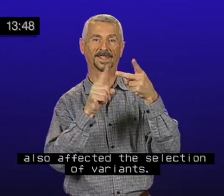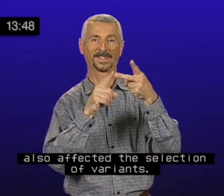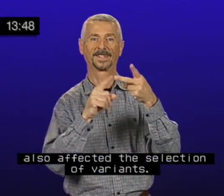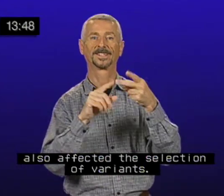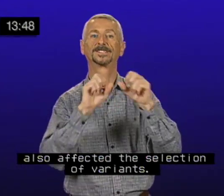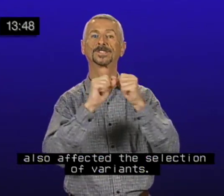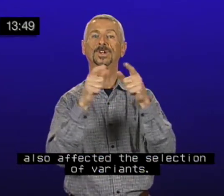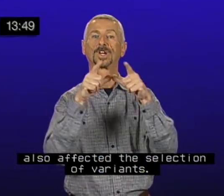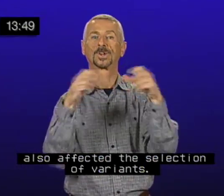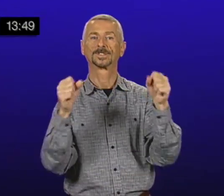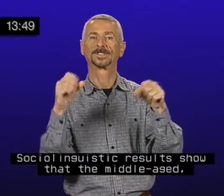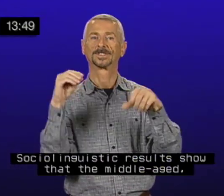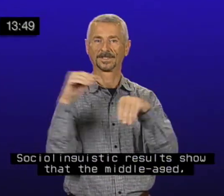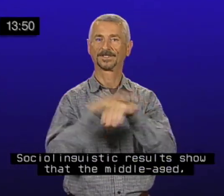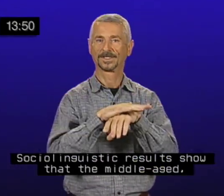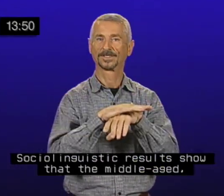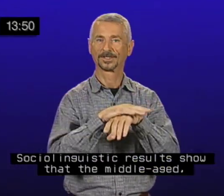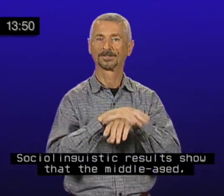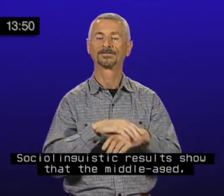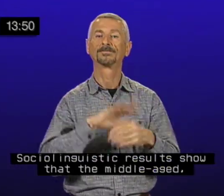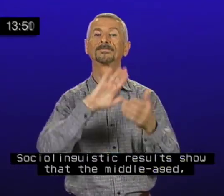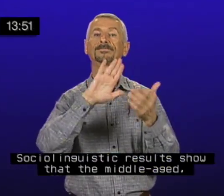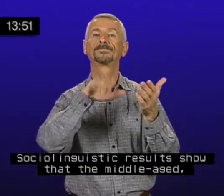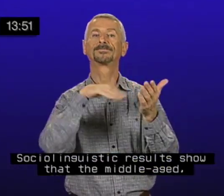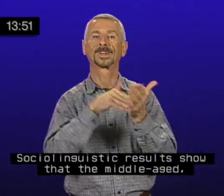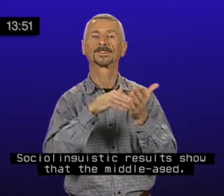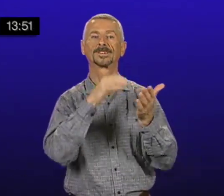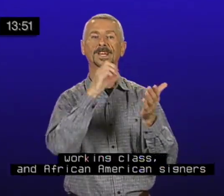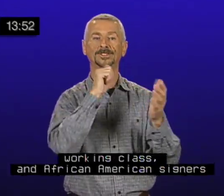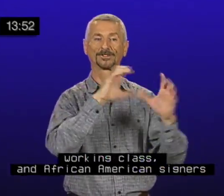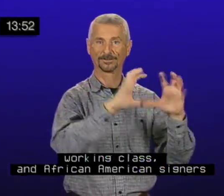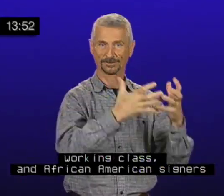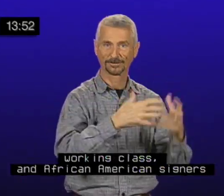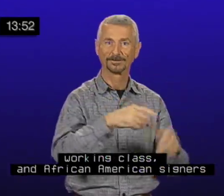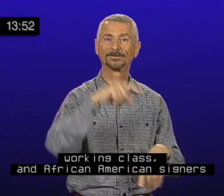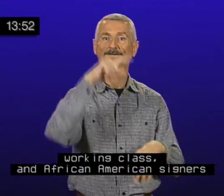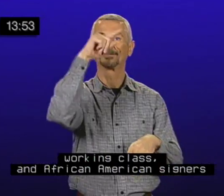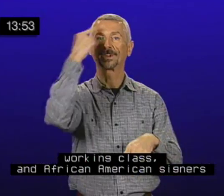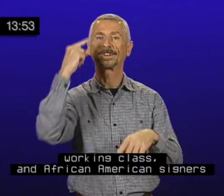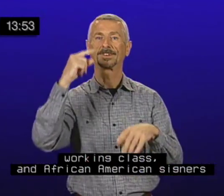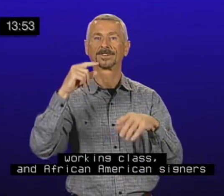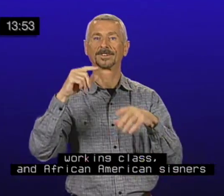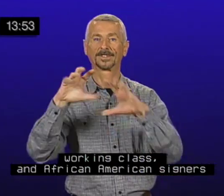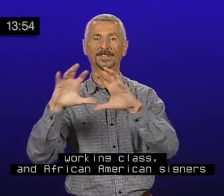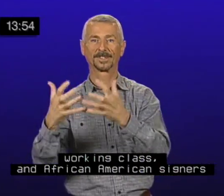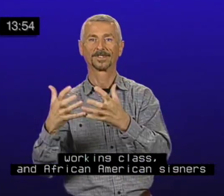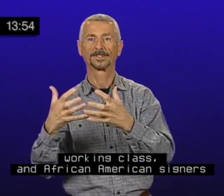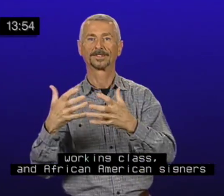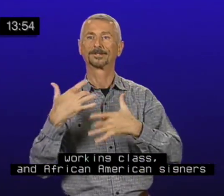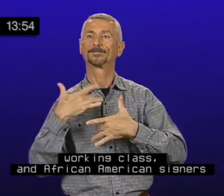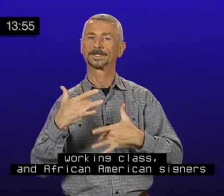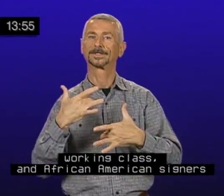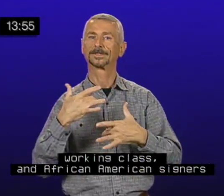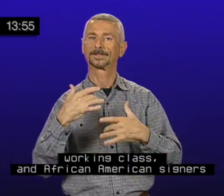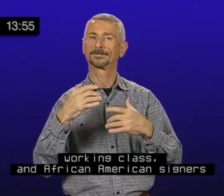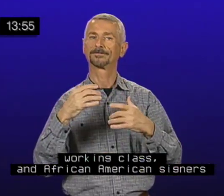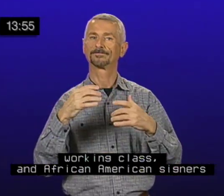Socio-linguistic results show that the middle-aged, working class, and African signers from Massachusetts,